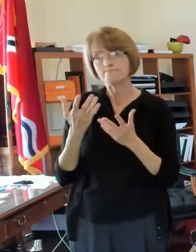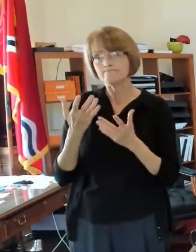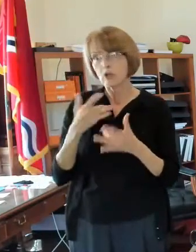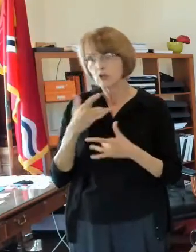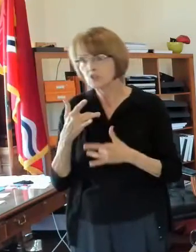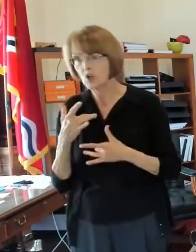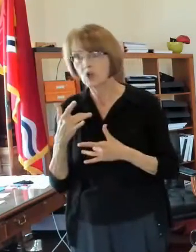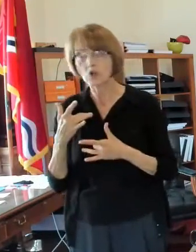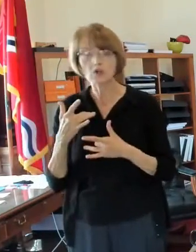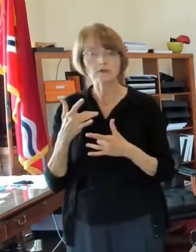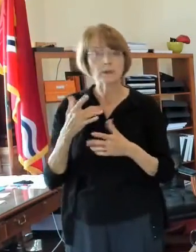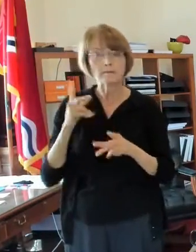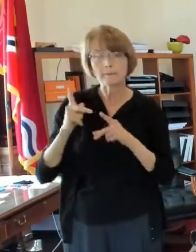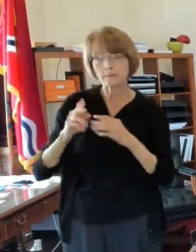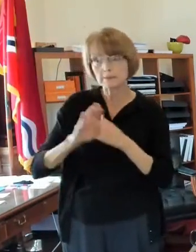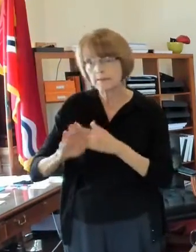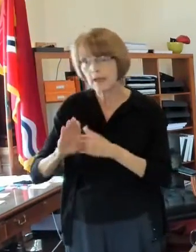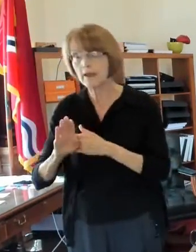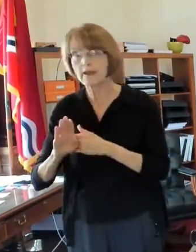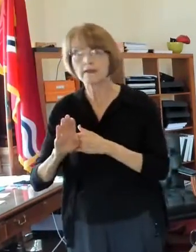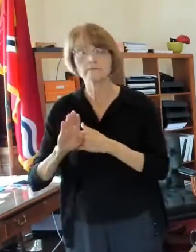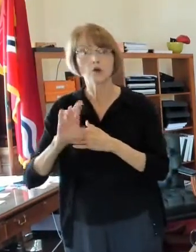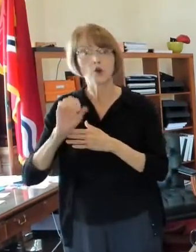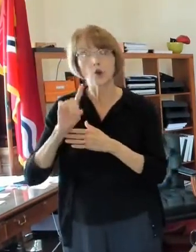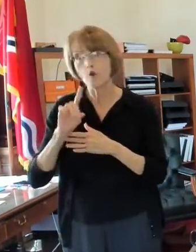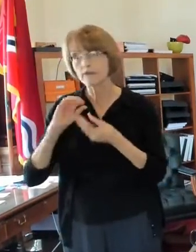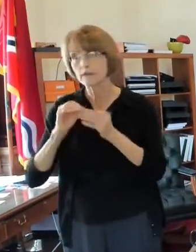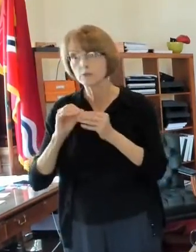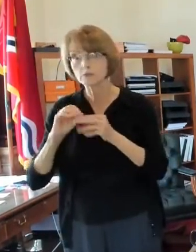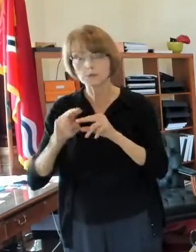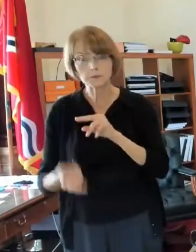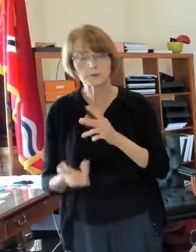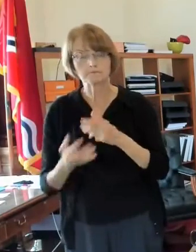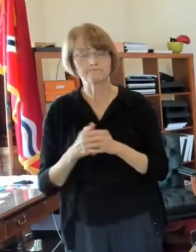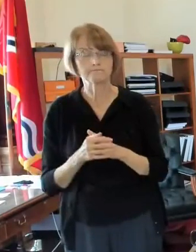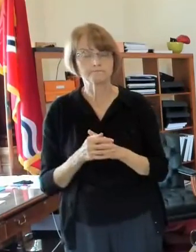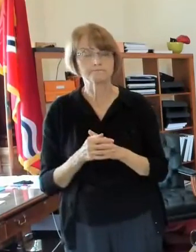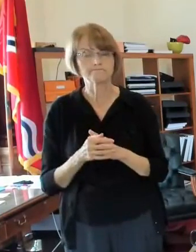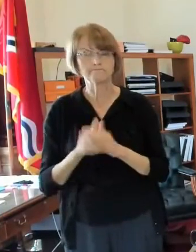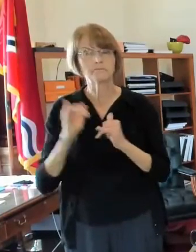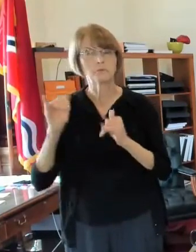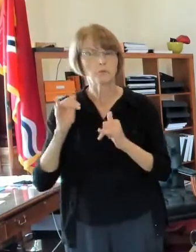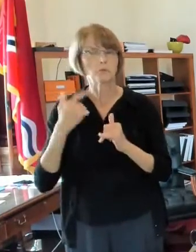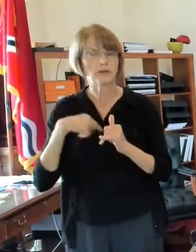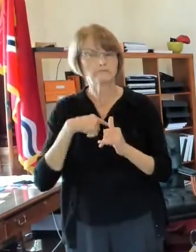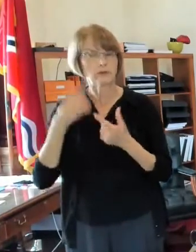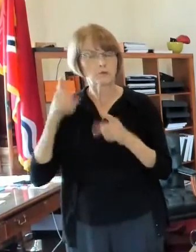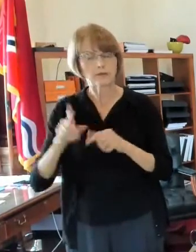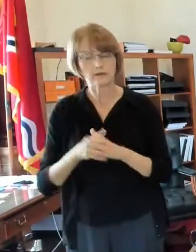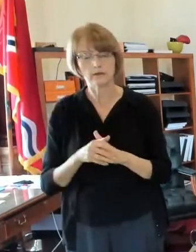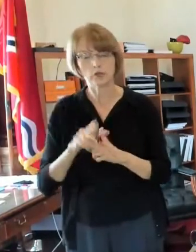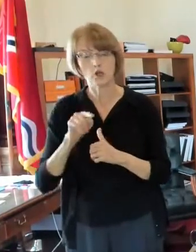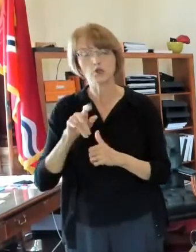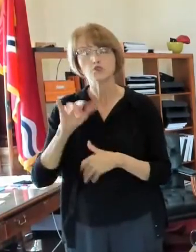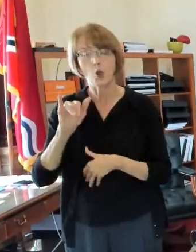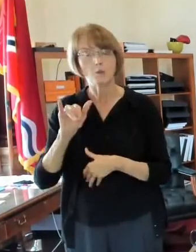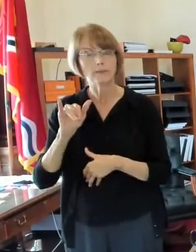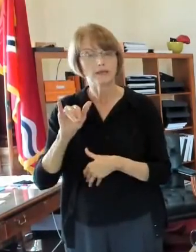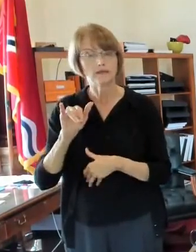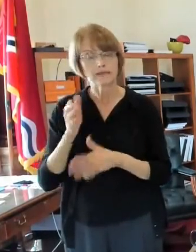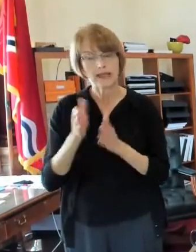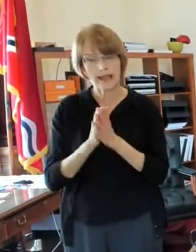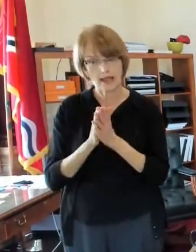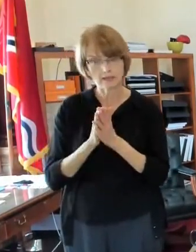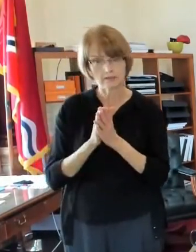possible and keep his numbers down so are we another covid related question uh toby wants to know if